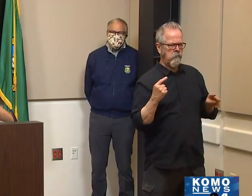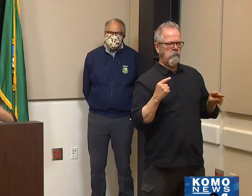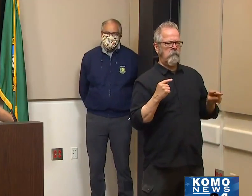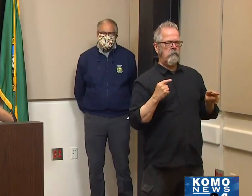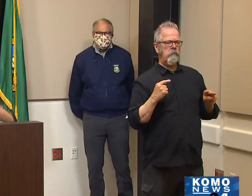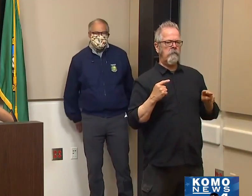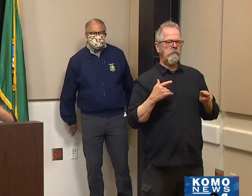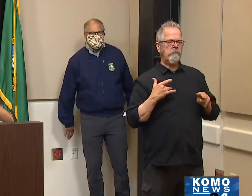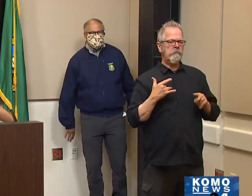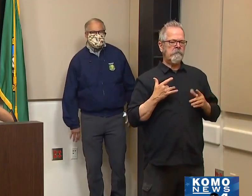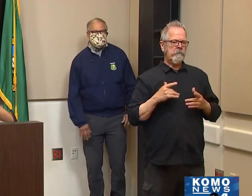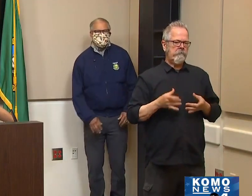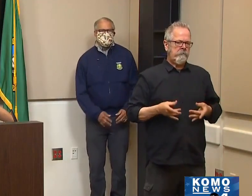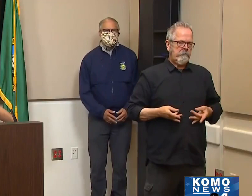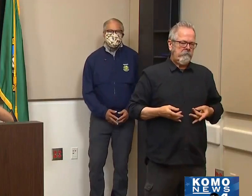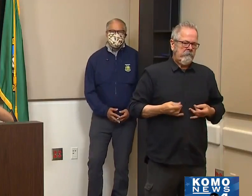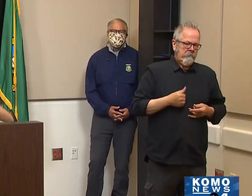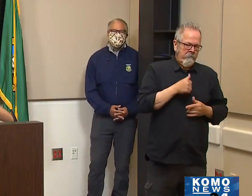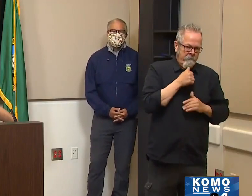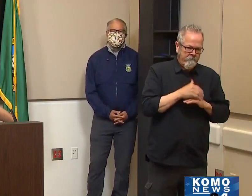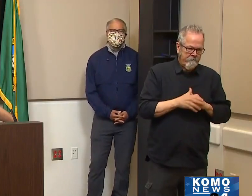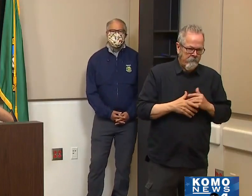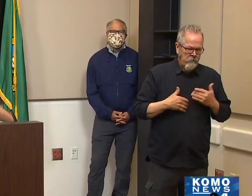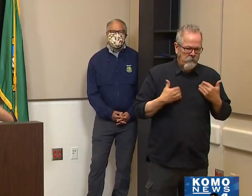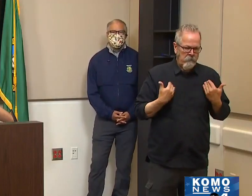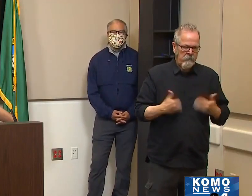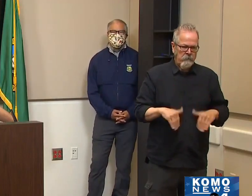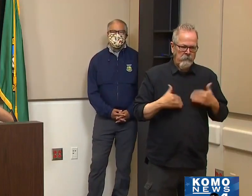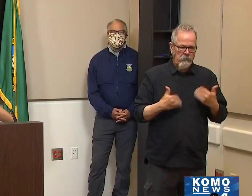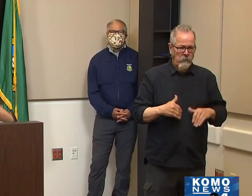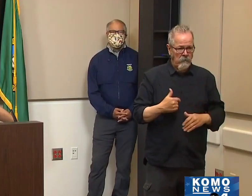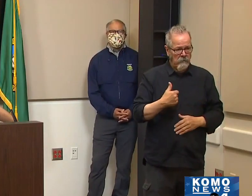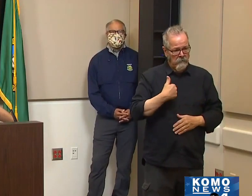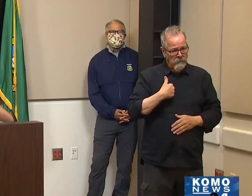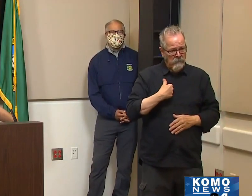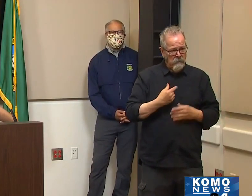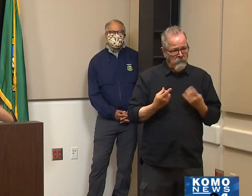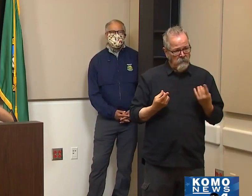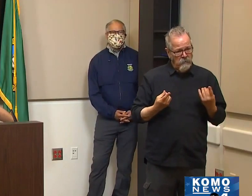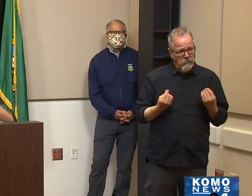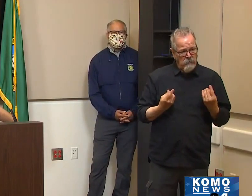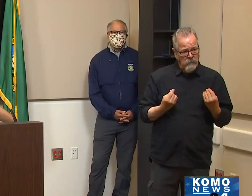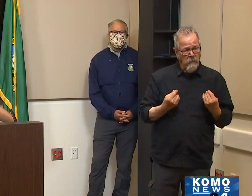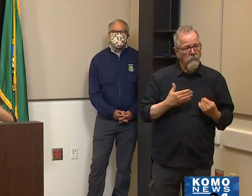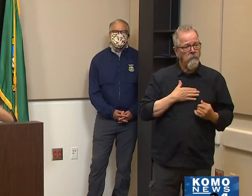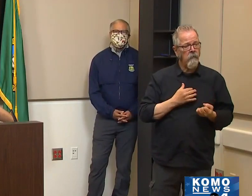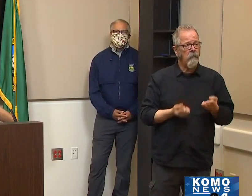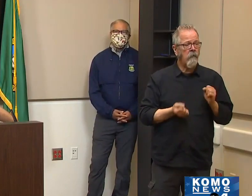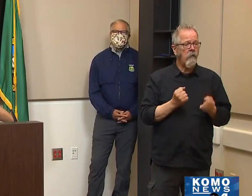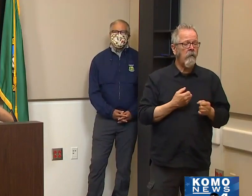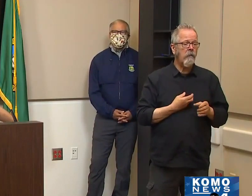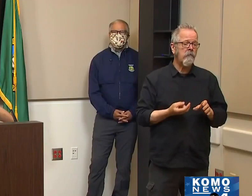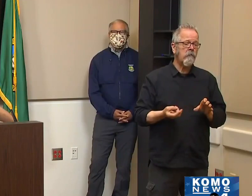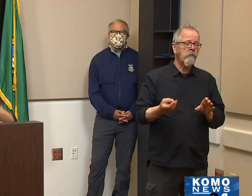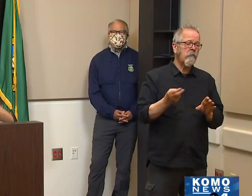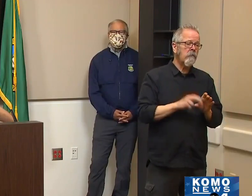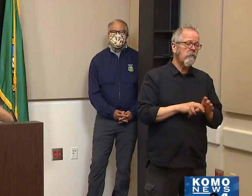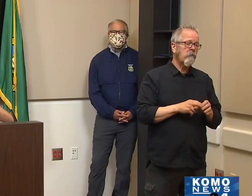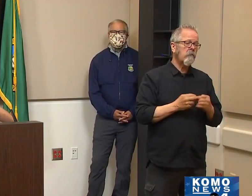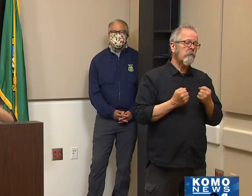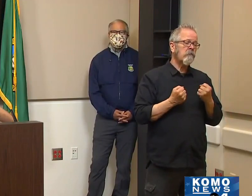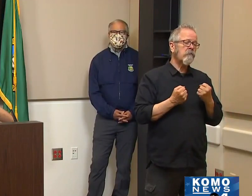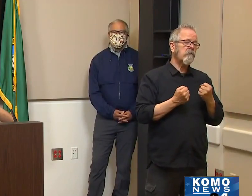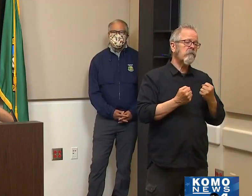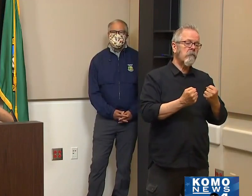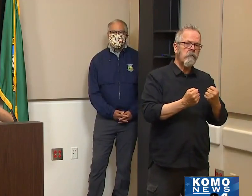now. And I went up to those police officers and I said, I want to commend you and I want to thank you for not over exaggerating and